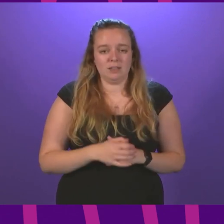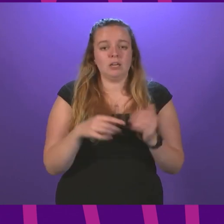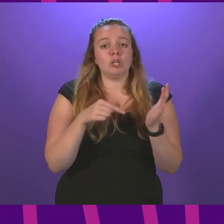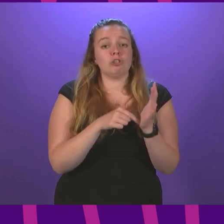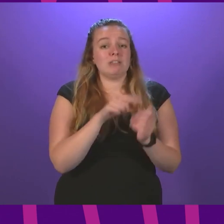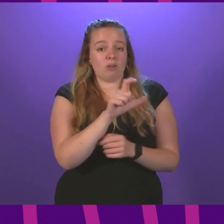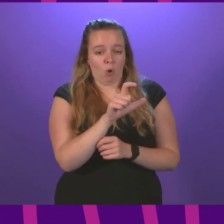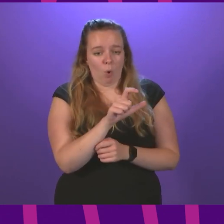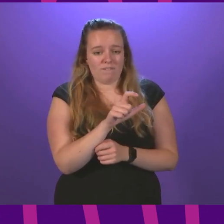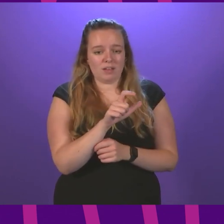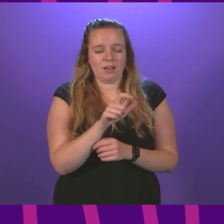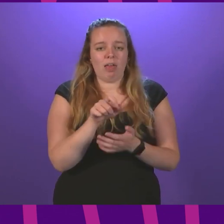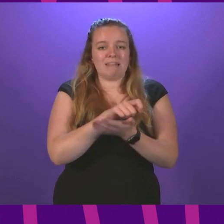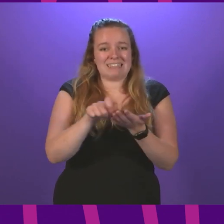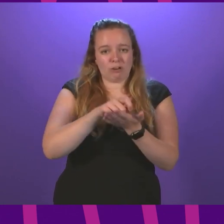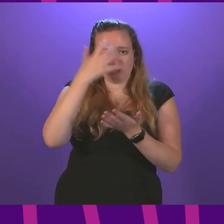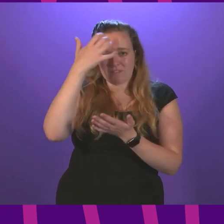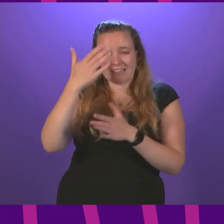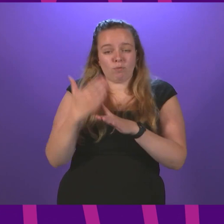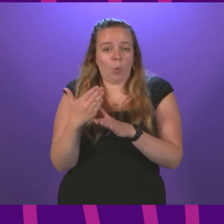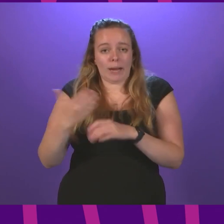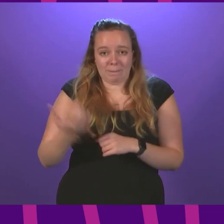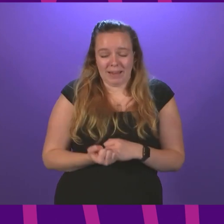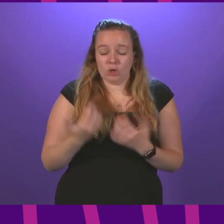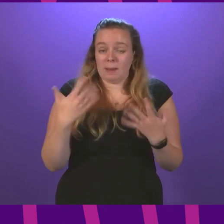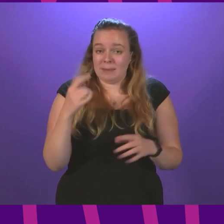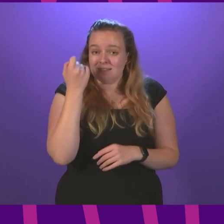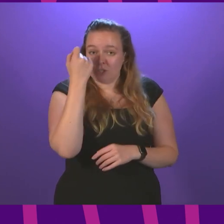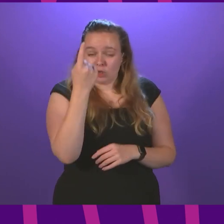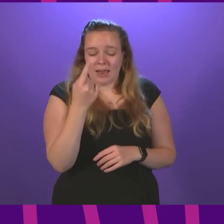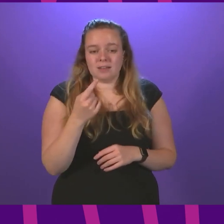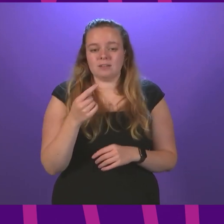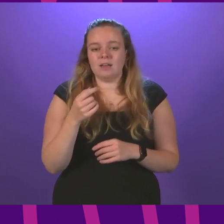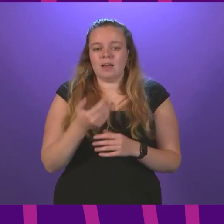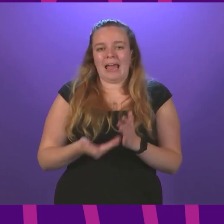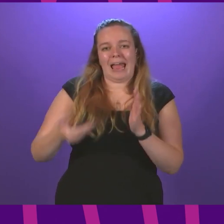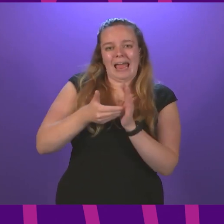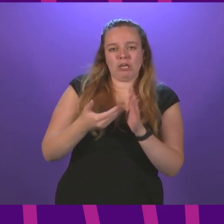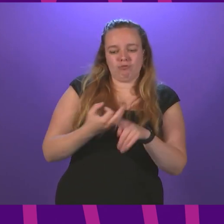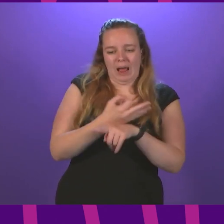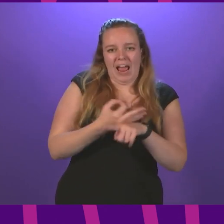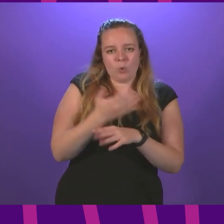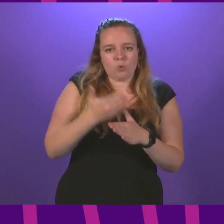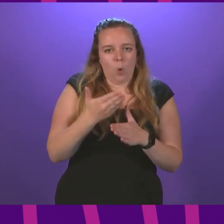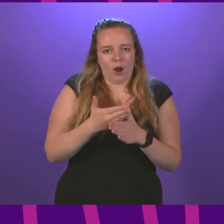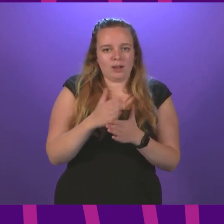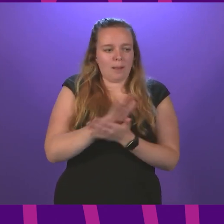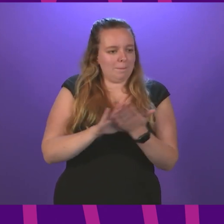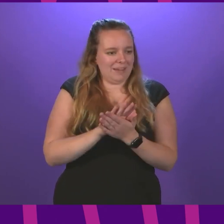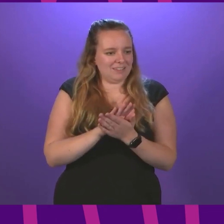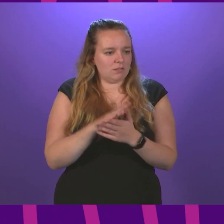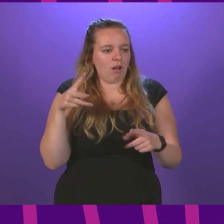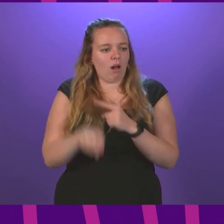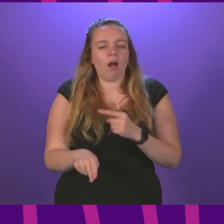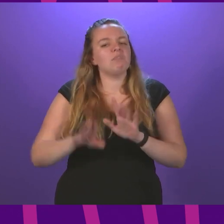of Coffee, the Secretary of State for Work and Pensions, has even suggested that taking on an extra couple of hours' work will fully mitigate the cut.